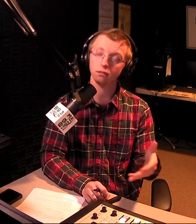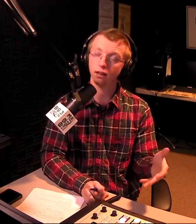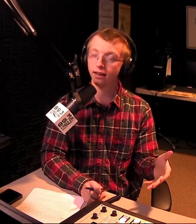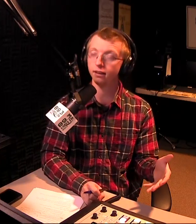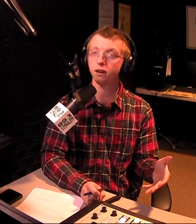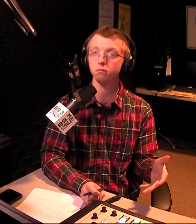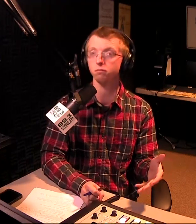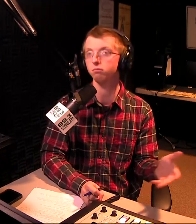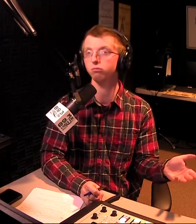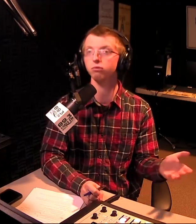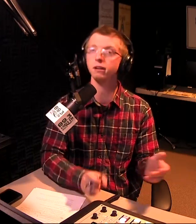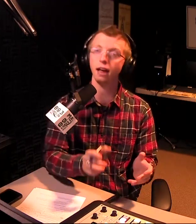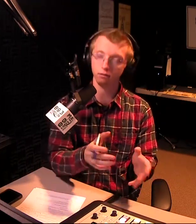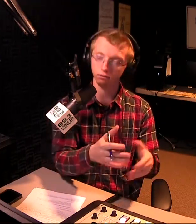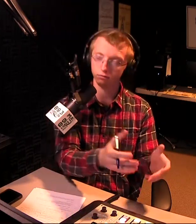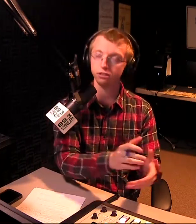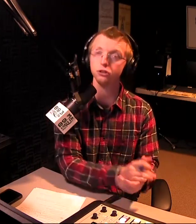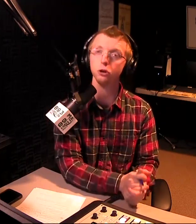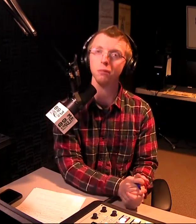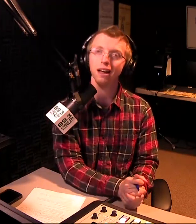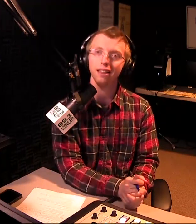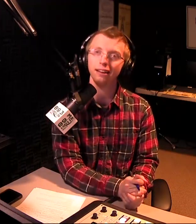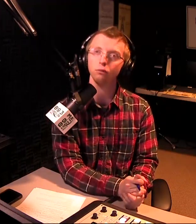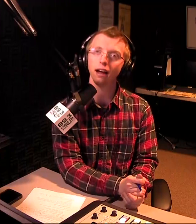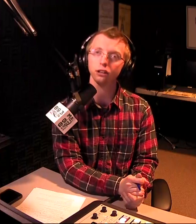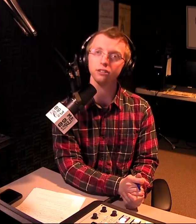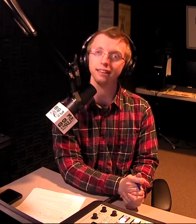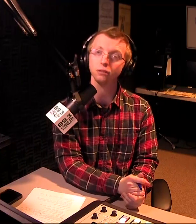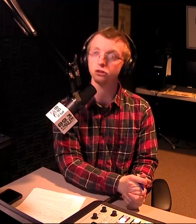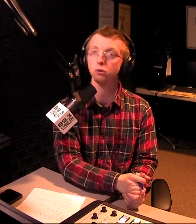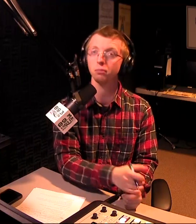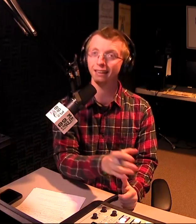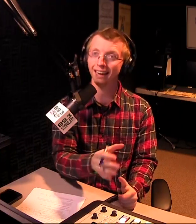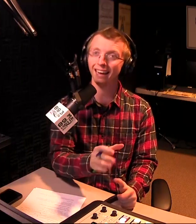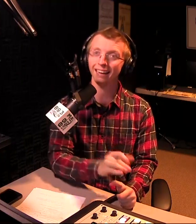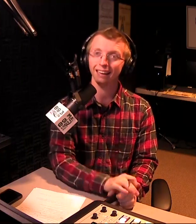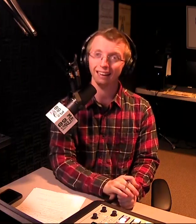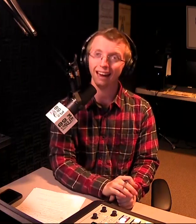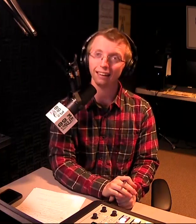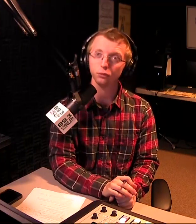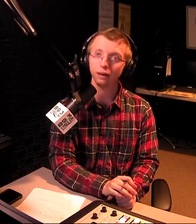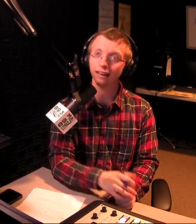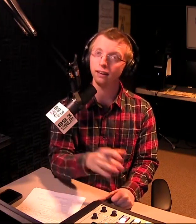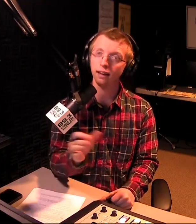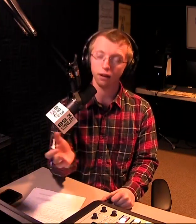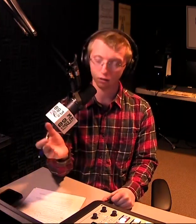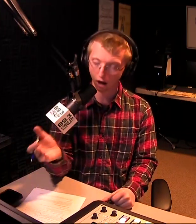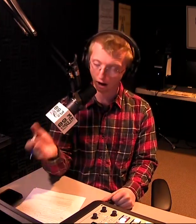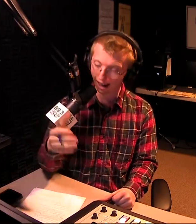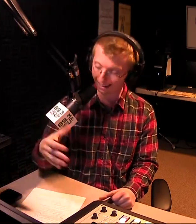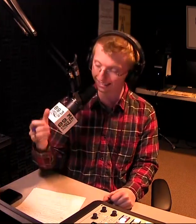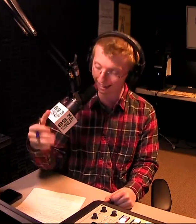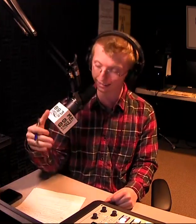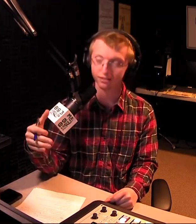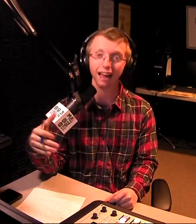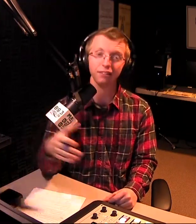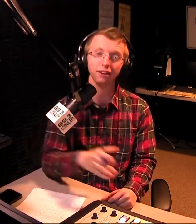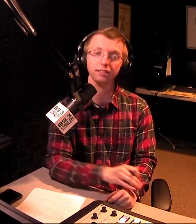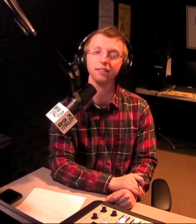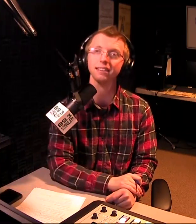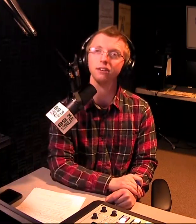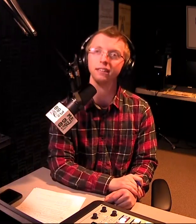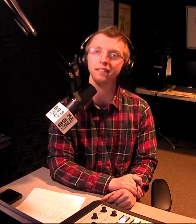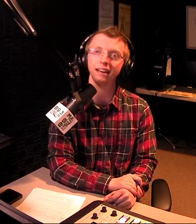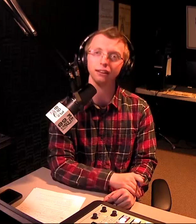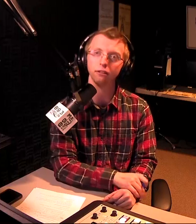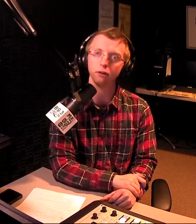and and we and resume the regular season, which will begin next week. And our high executive staff